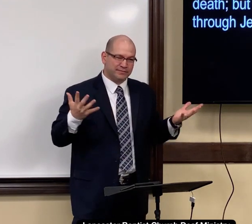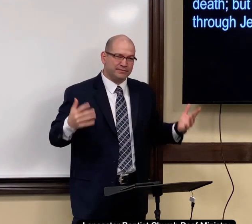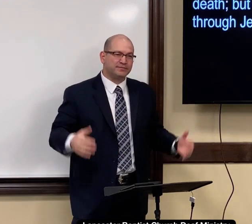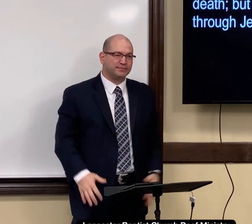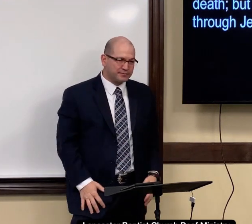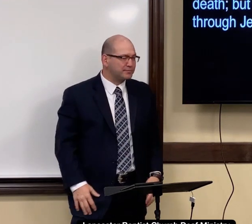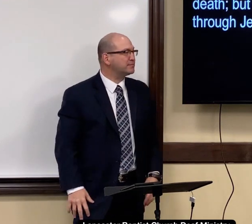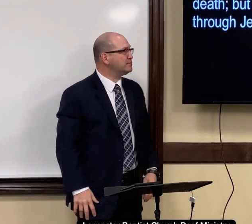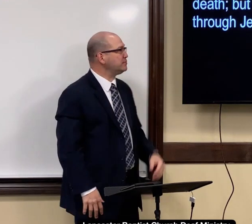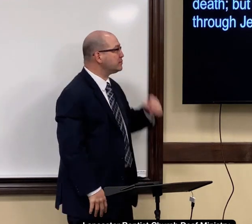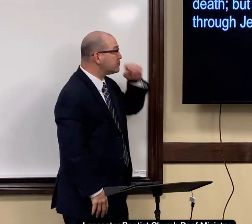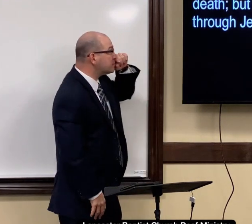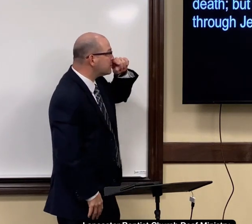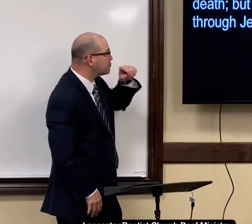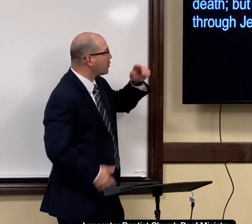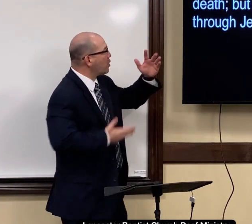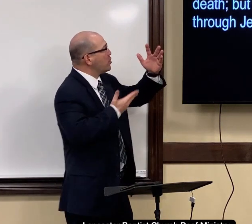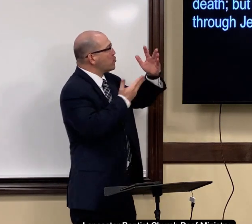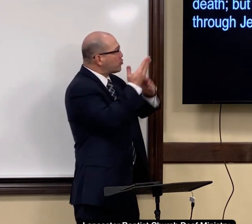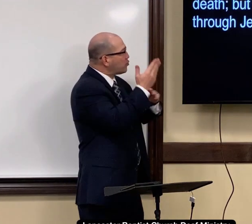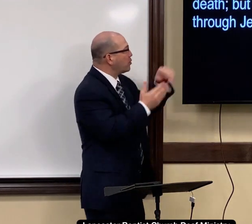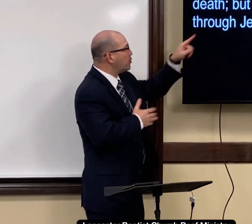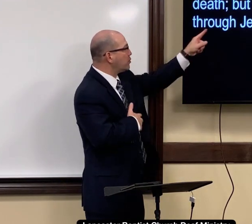eternal life it lasts for eternity